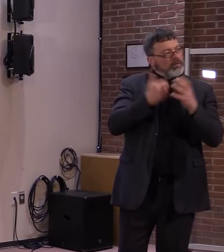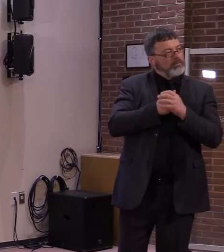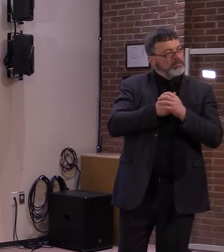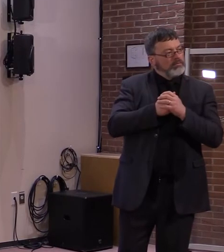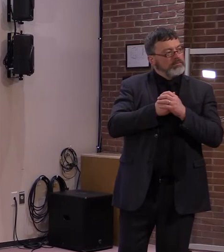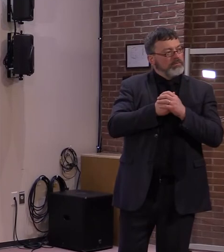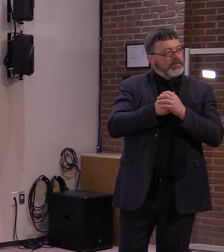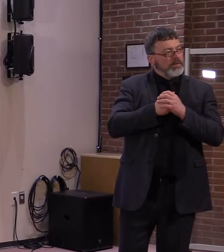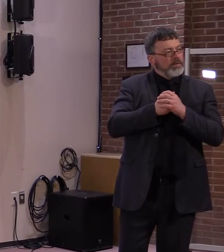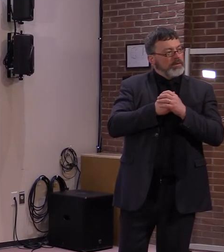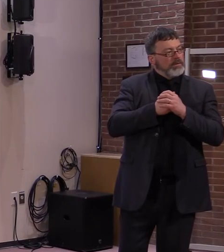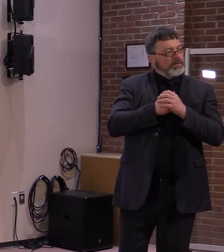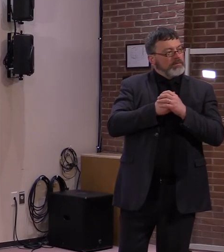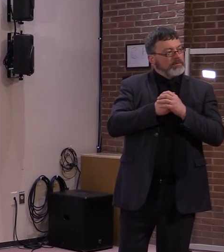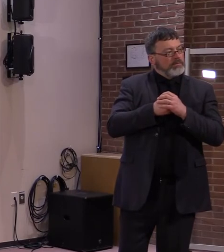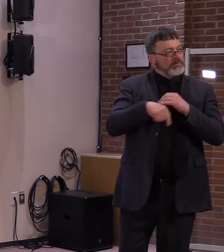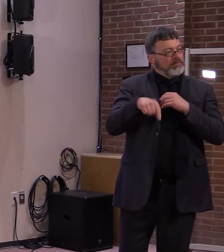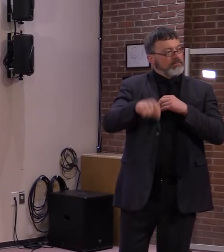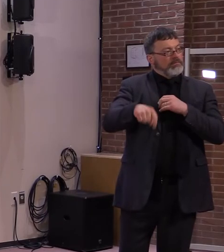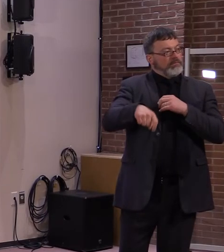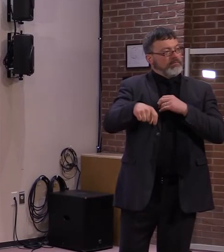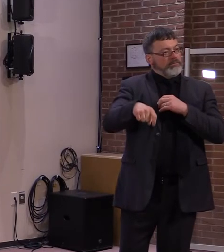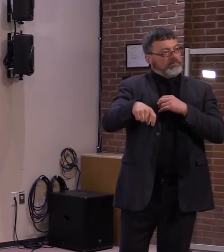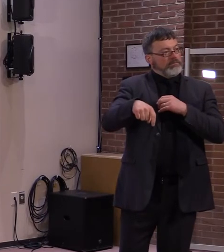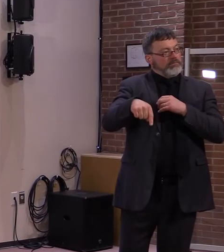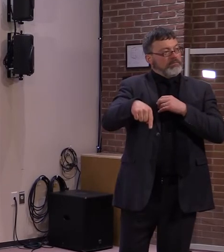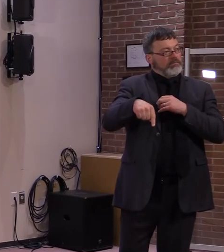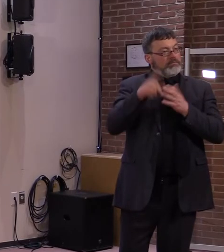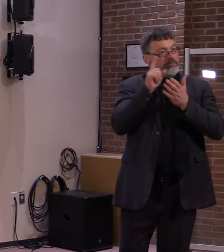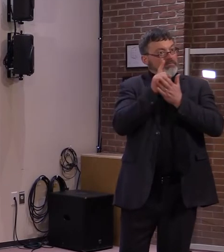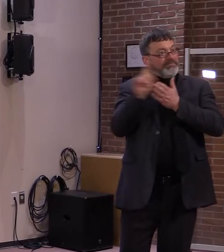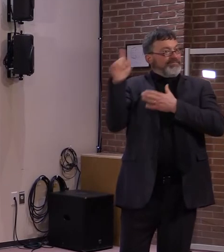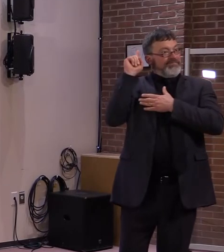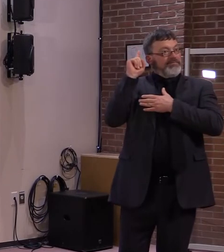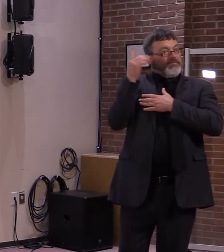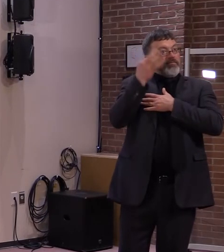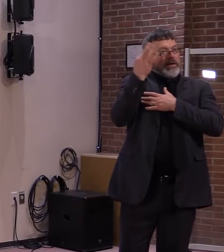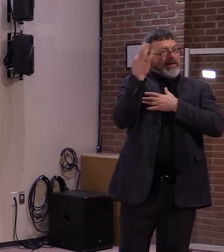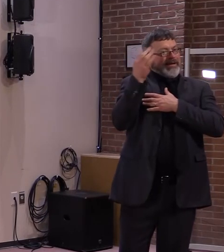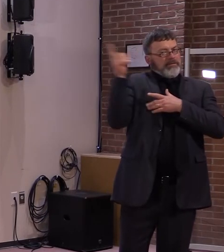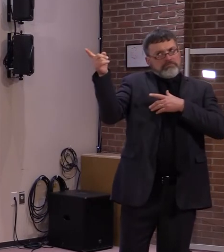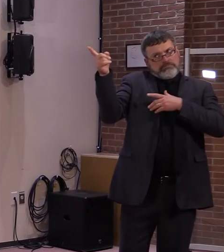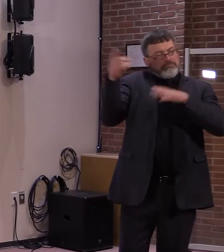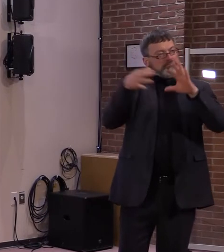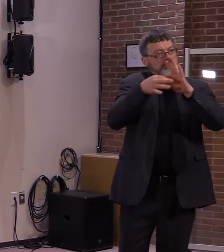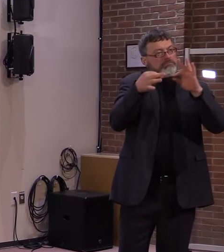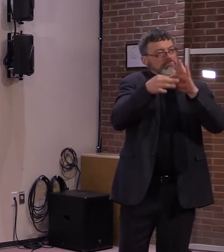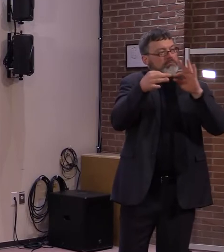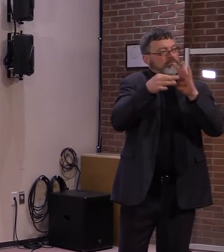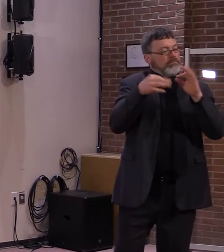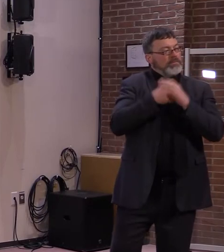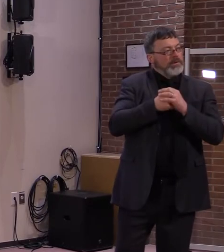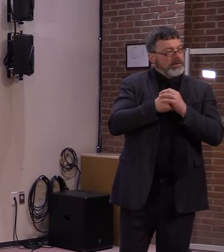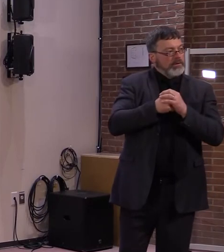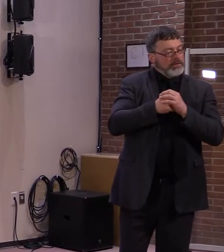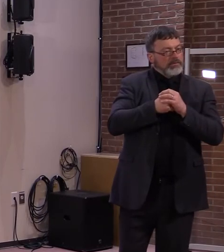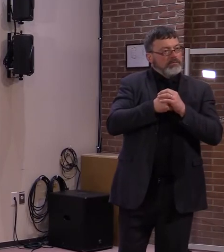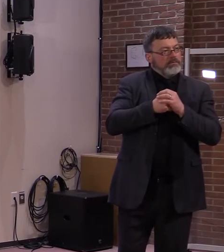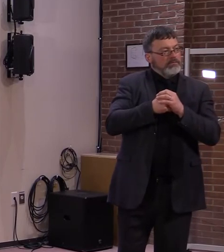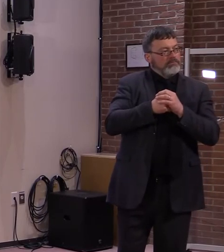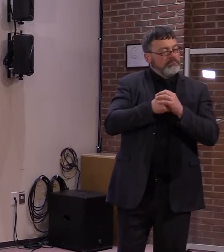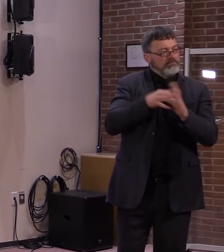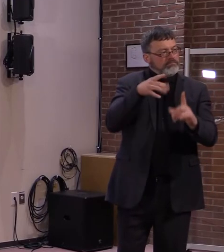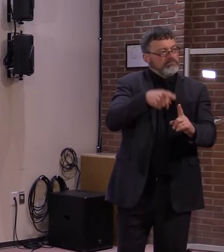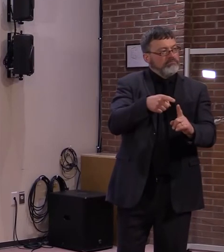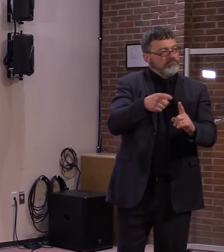it wasn't clear whether the decline in the number of